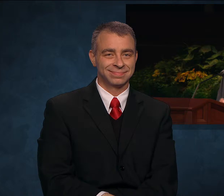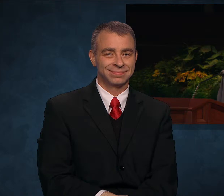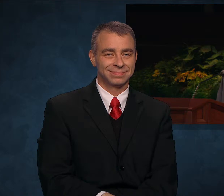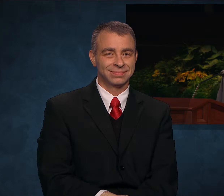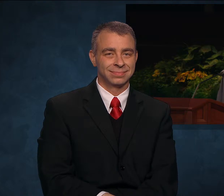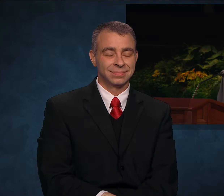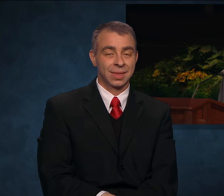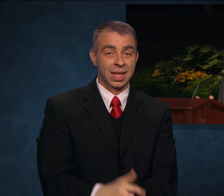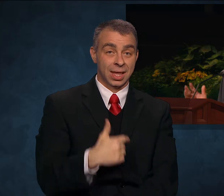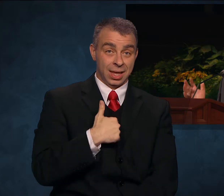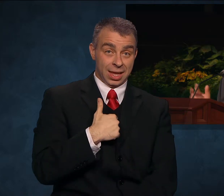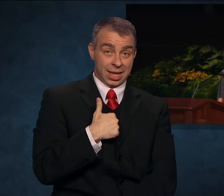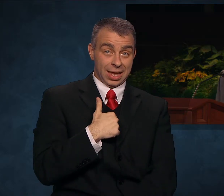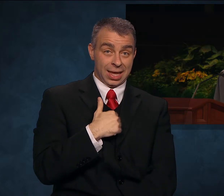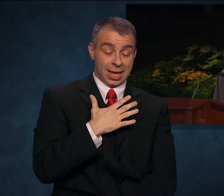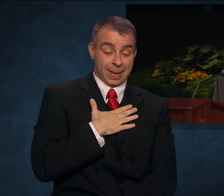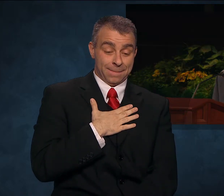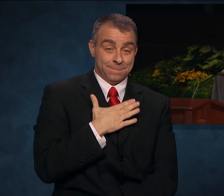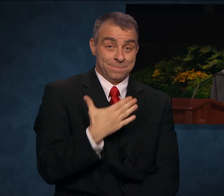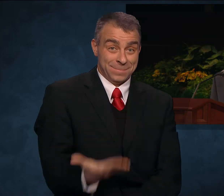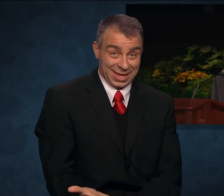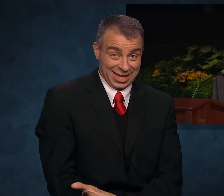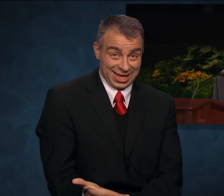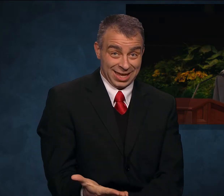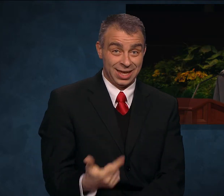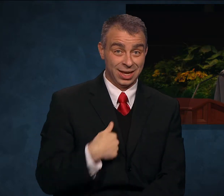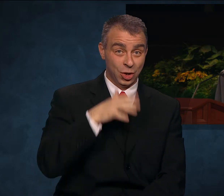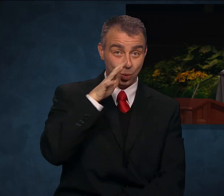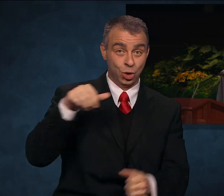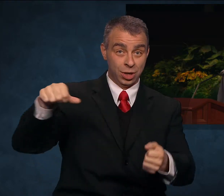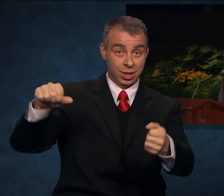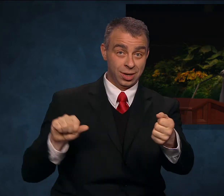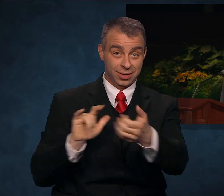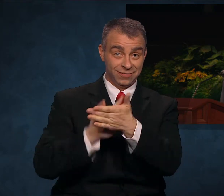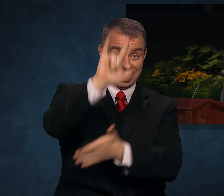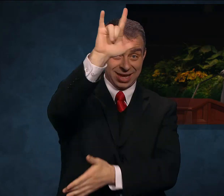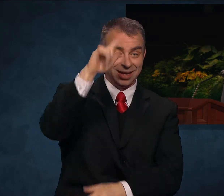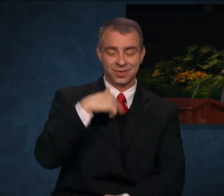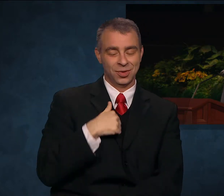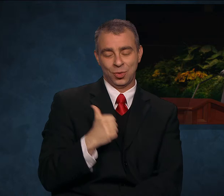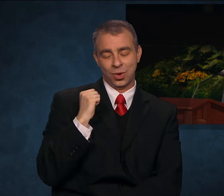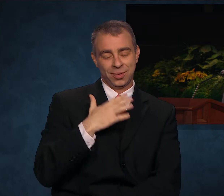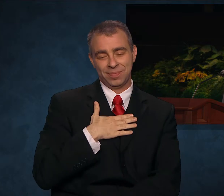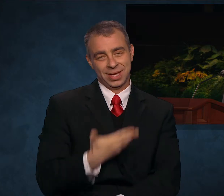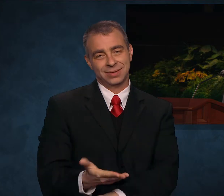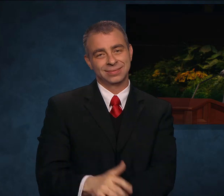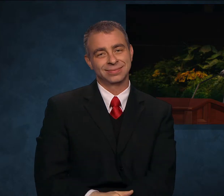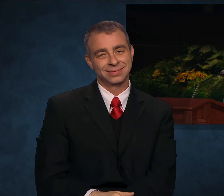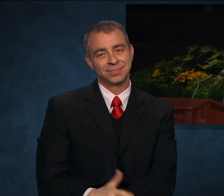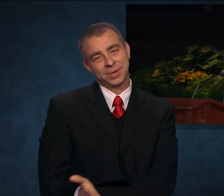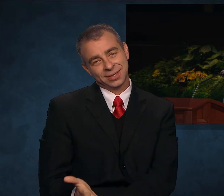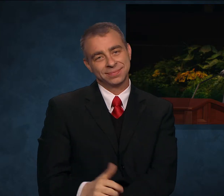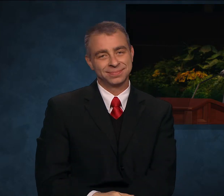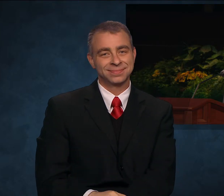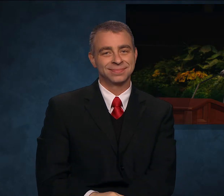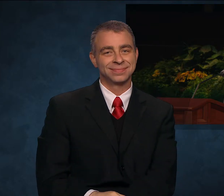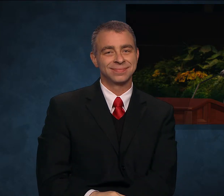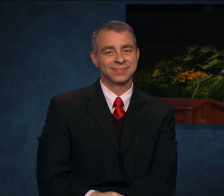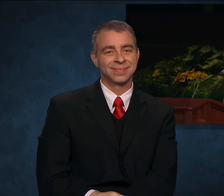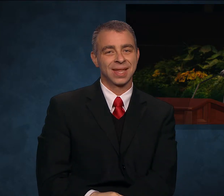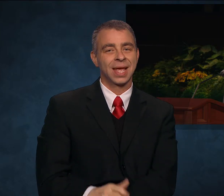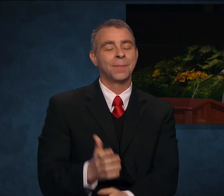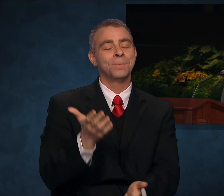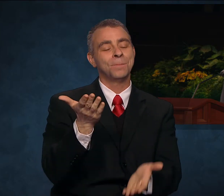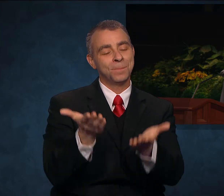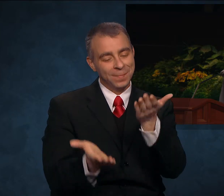I'm not admitting to anything, but it just may be that